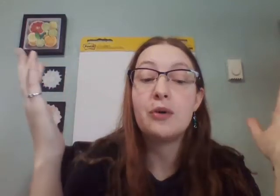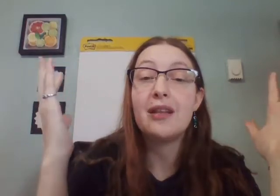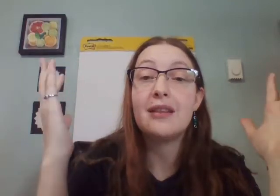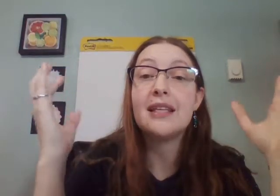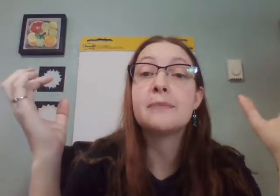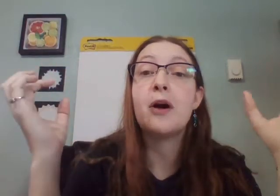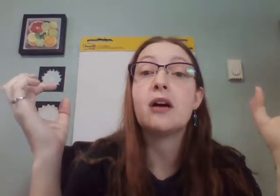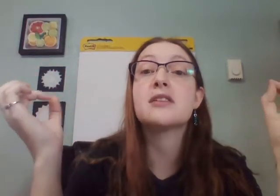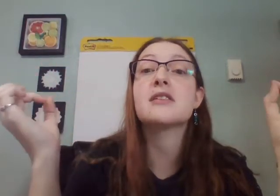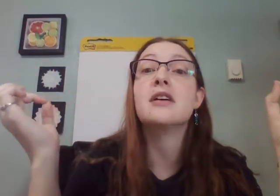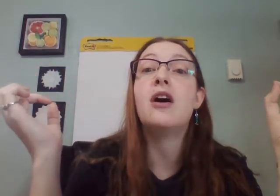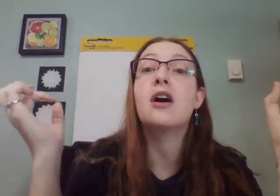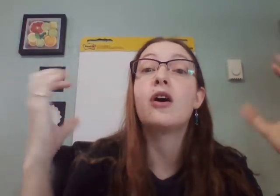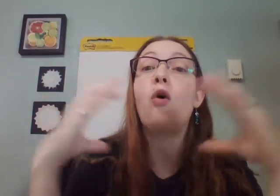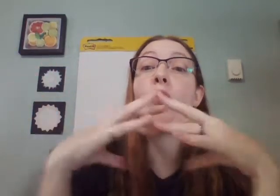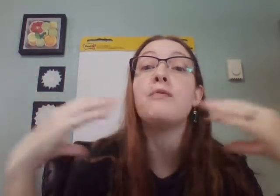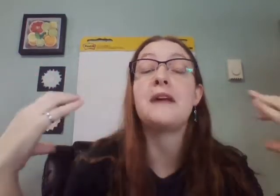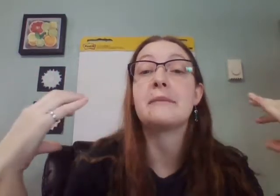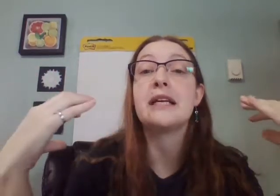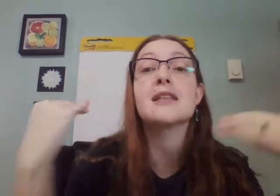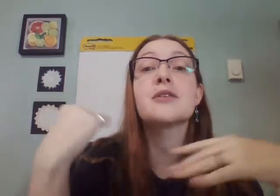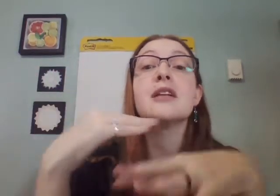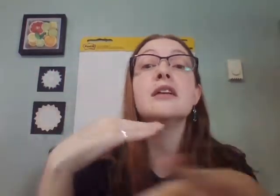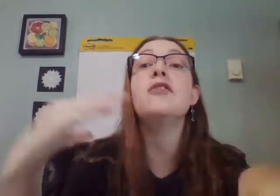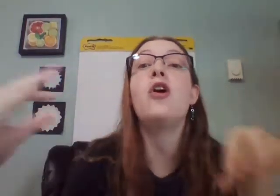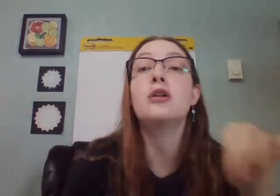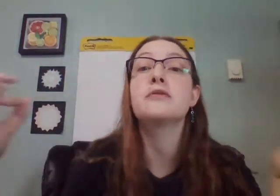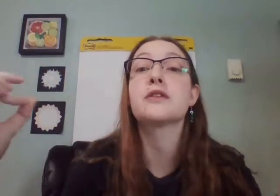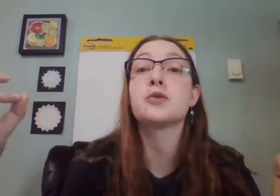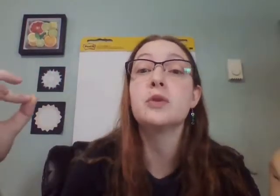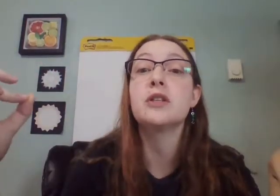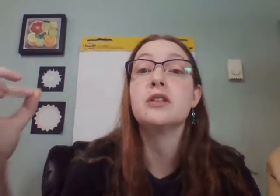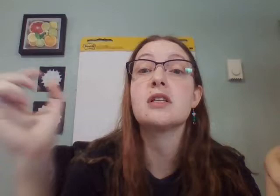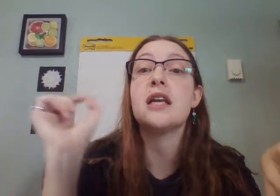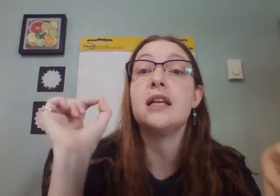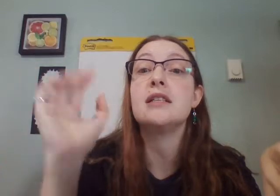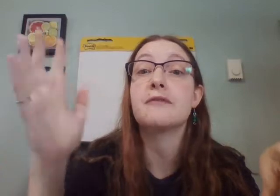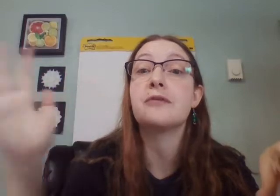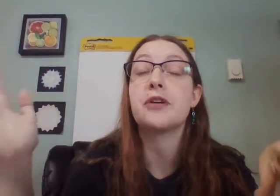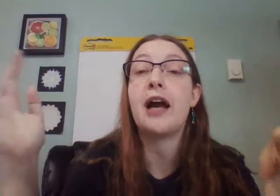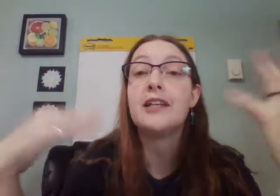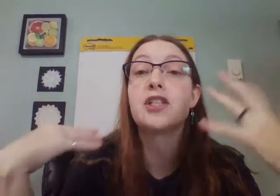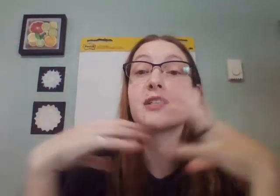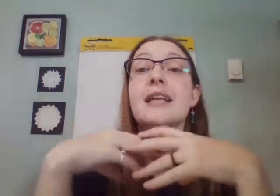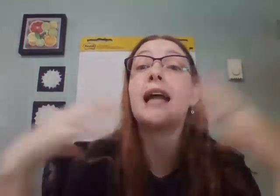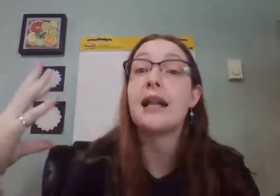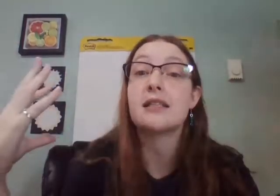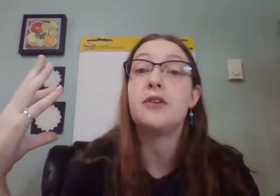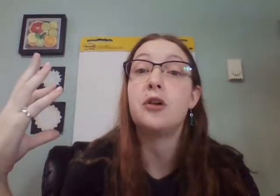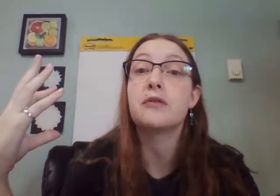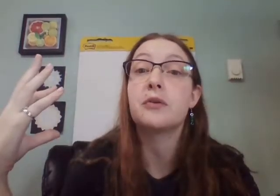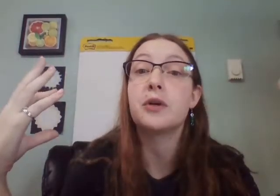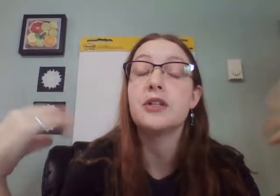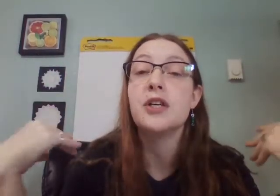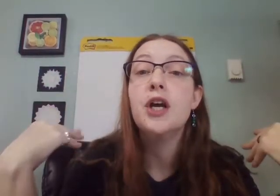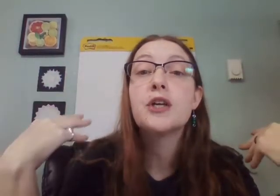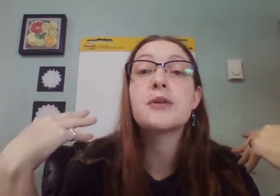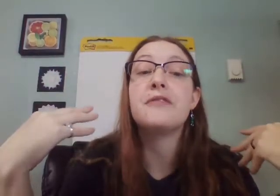these moths are a whole family. And so they live all over the world in different varieties, just like cats live all over the world. So the